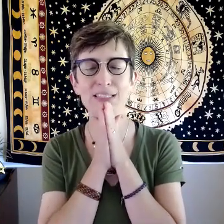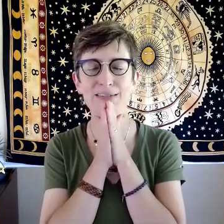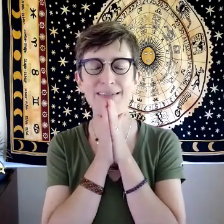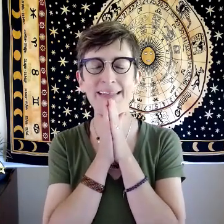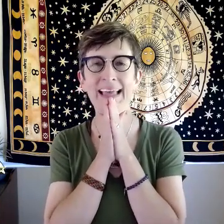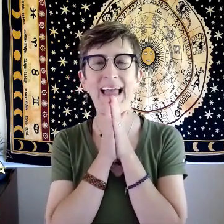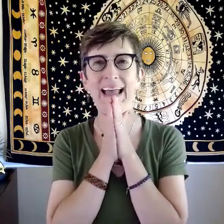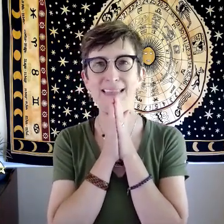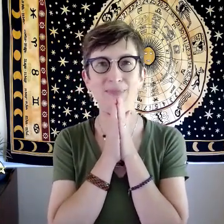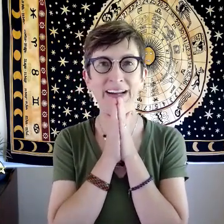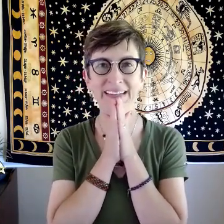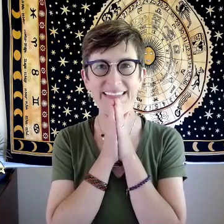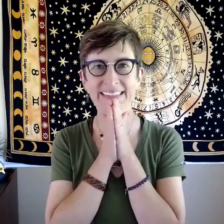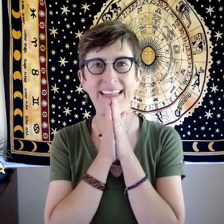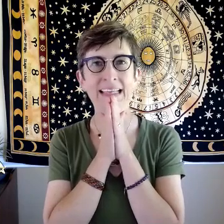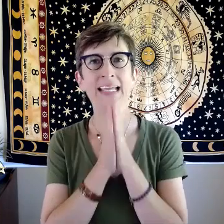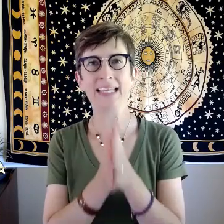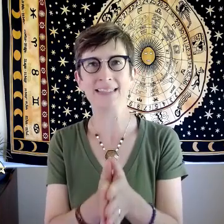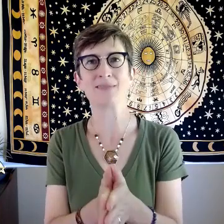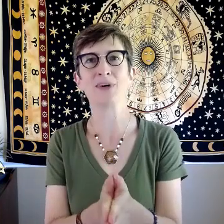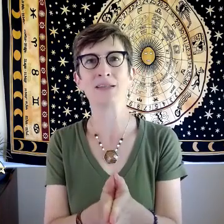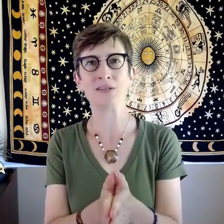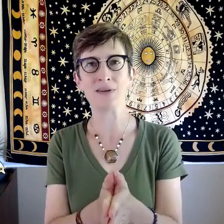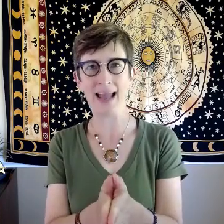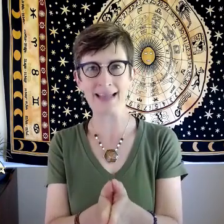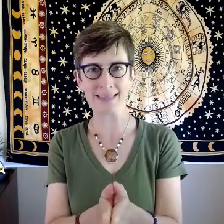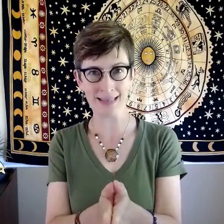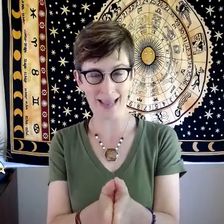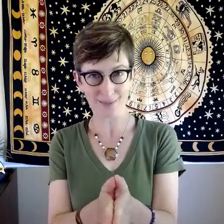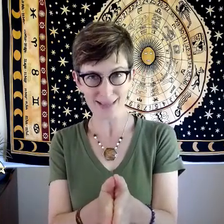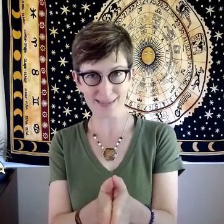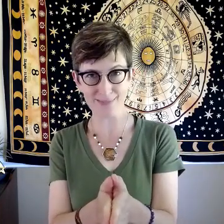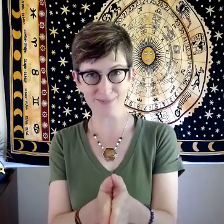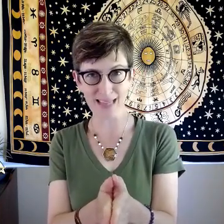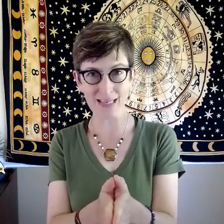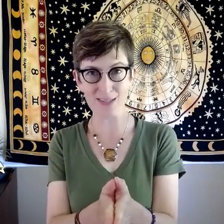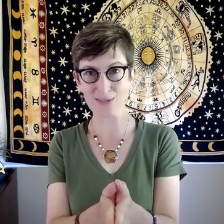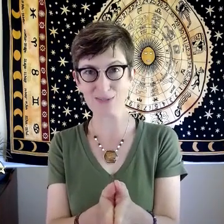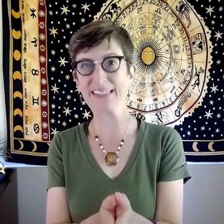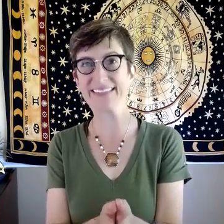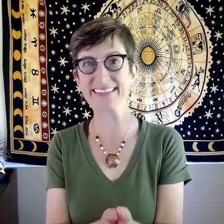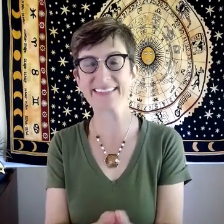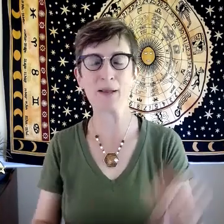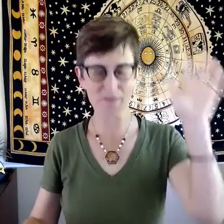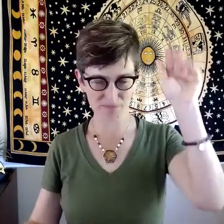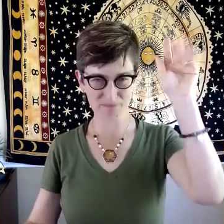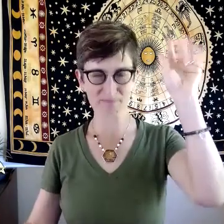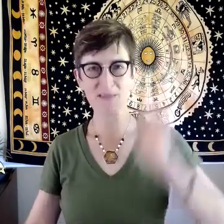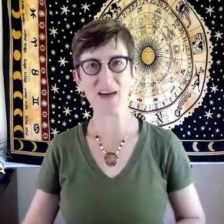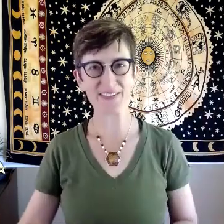you as a parent and as someone who has an adolescent in your world bye